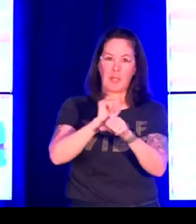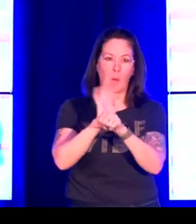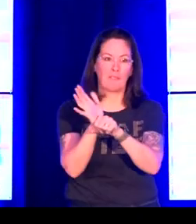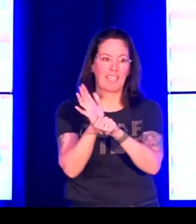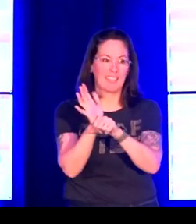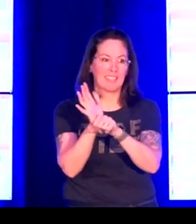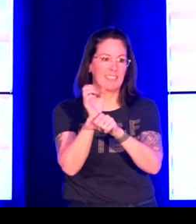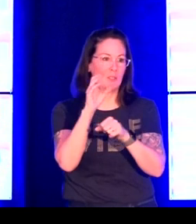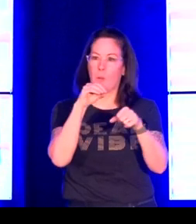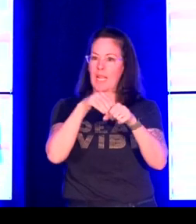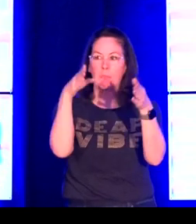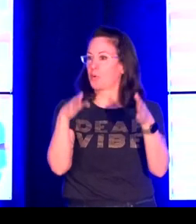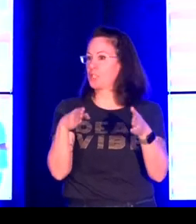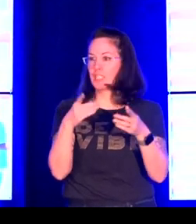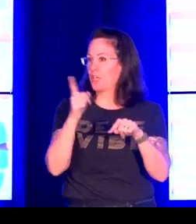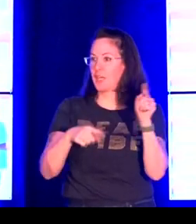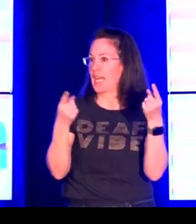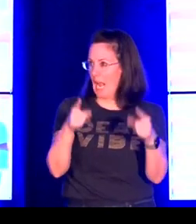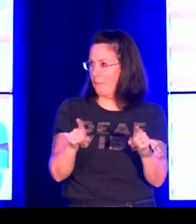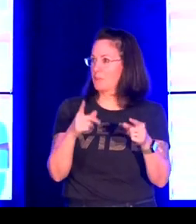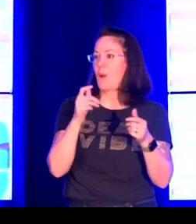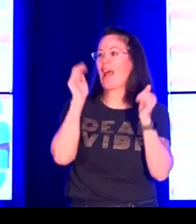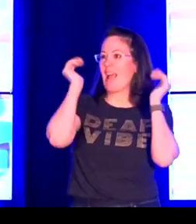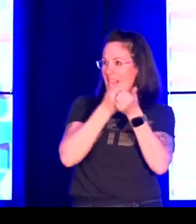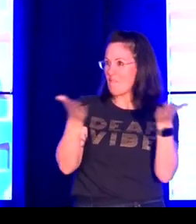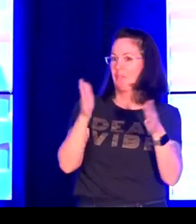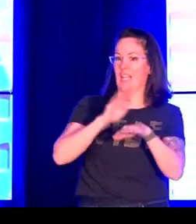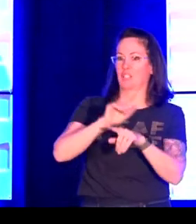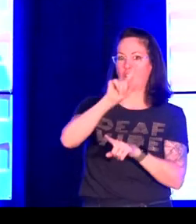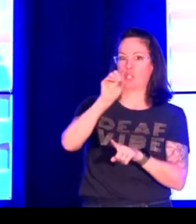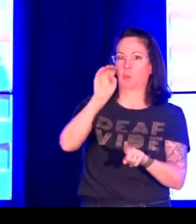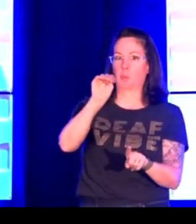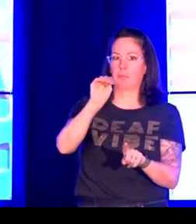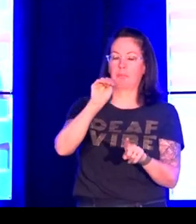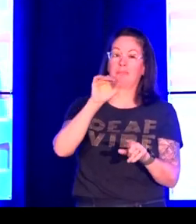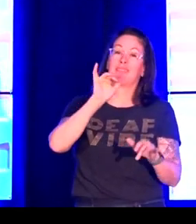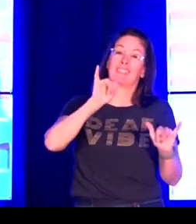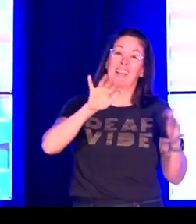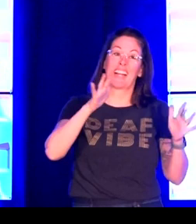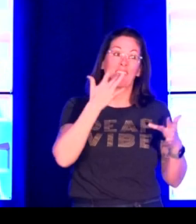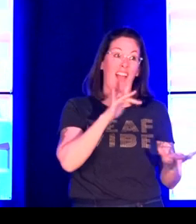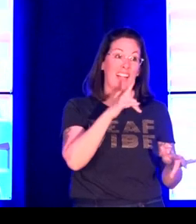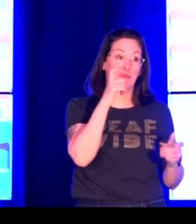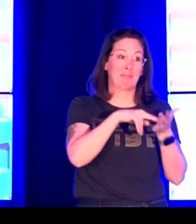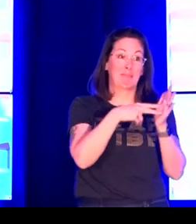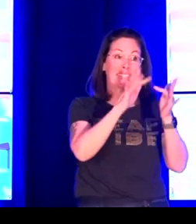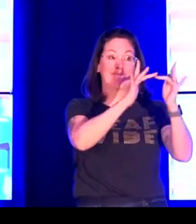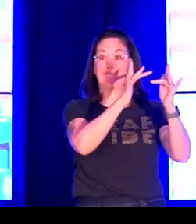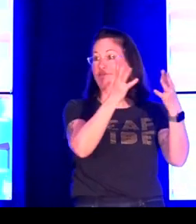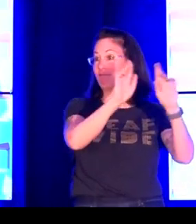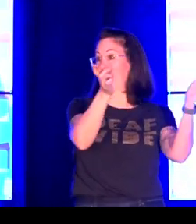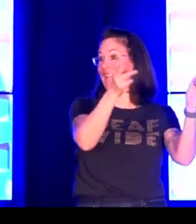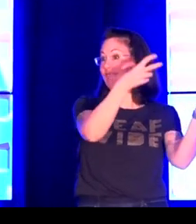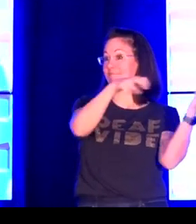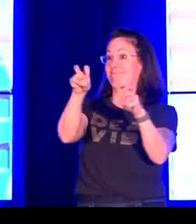Now, the project started during the pandemic, so in-person wasn't a possibility. Everything happened over Zoom,